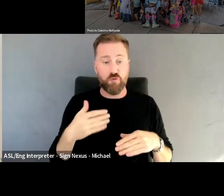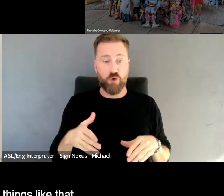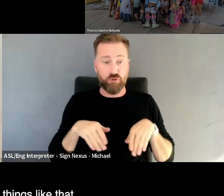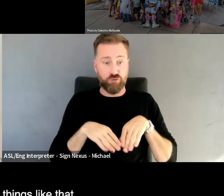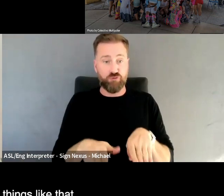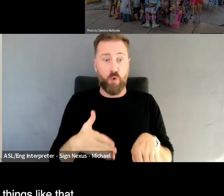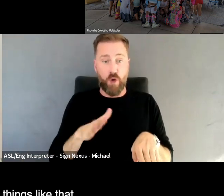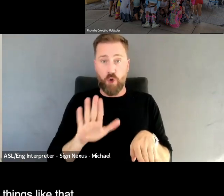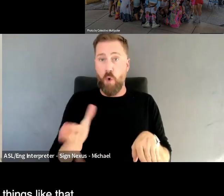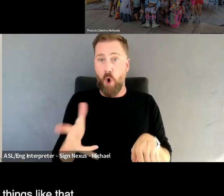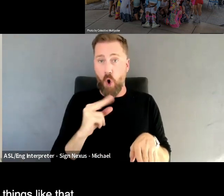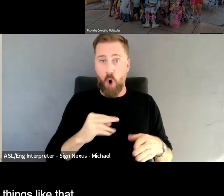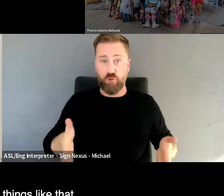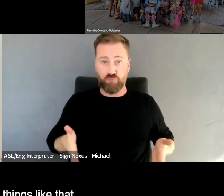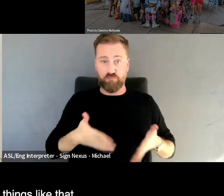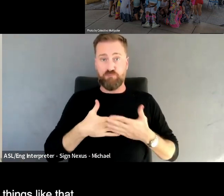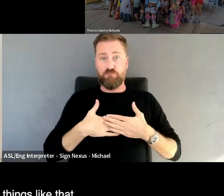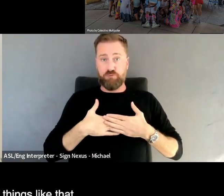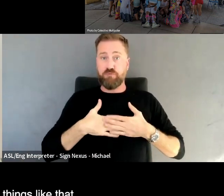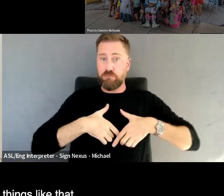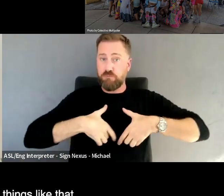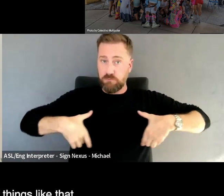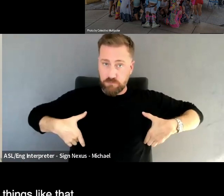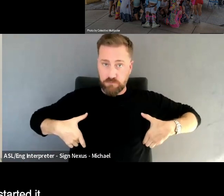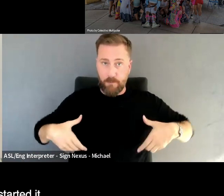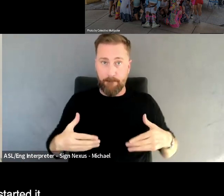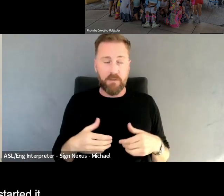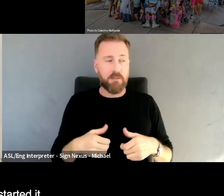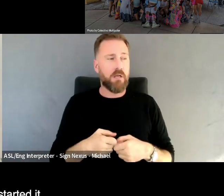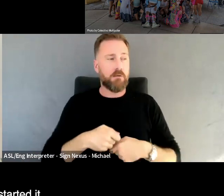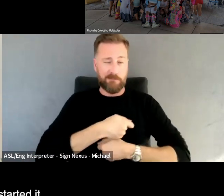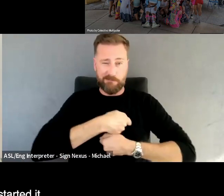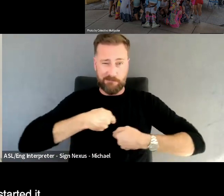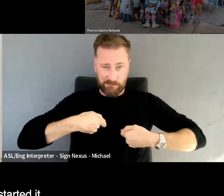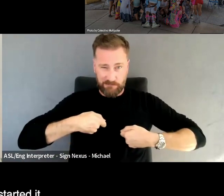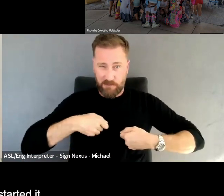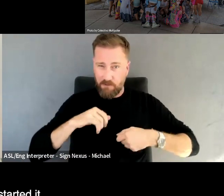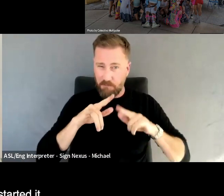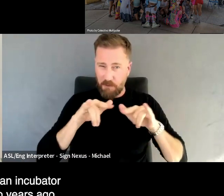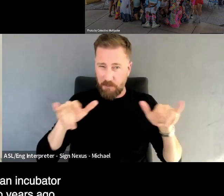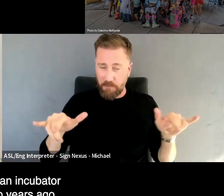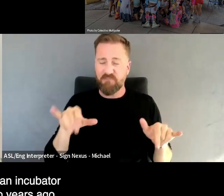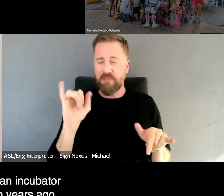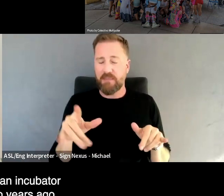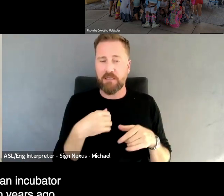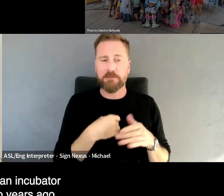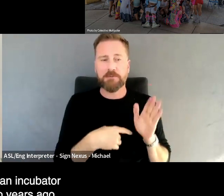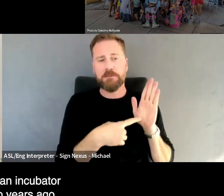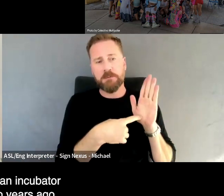and all sorts of things like that. But we started it, or I